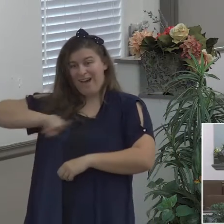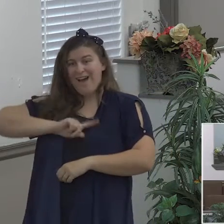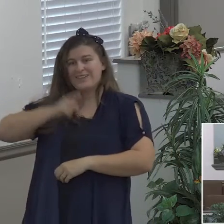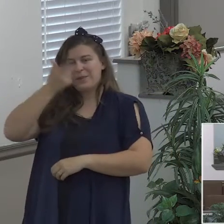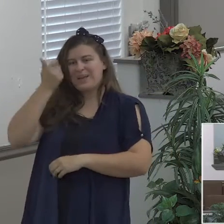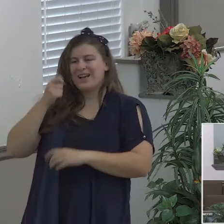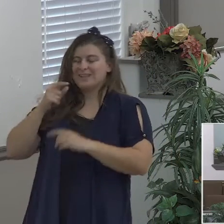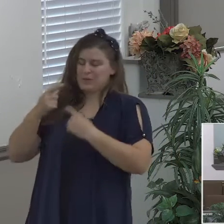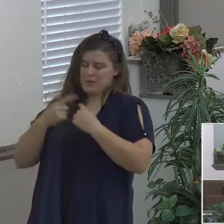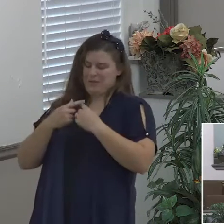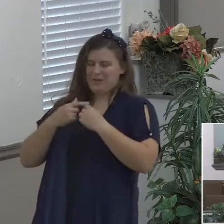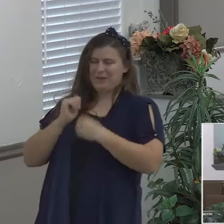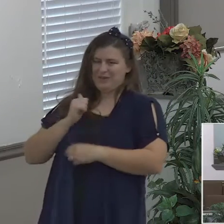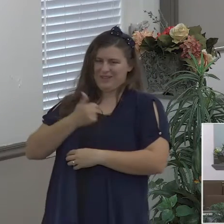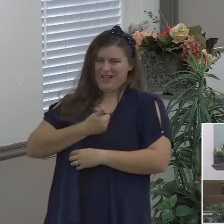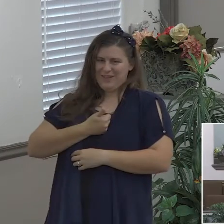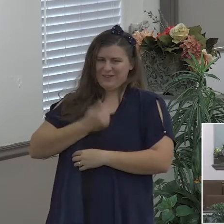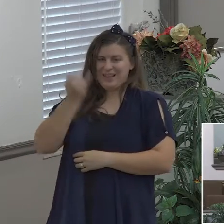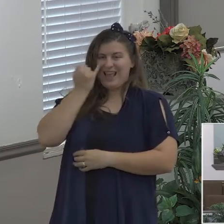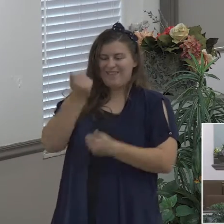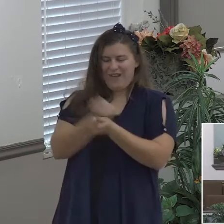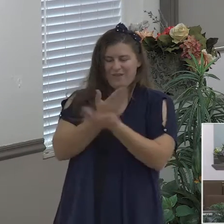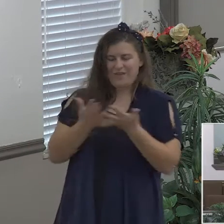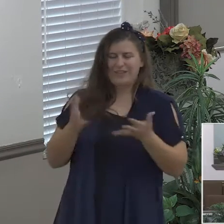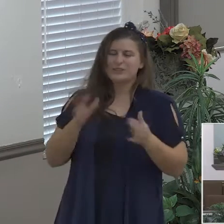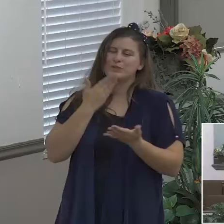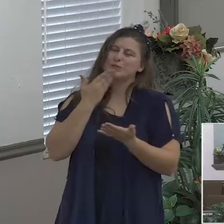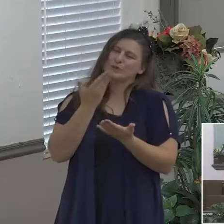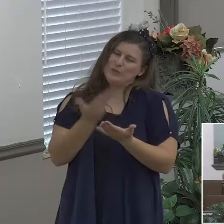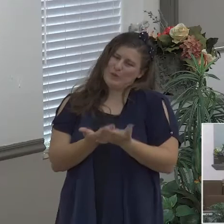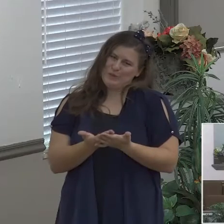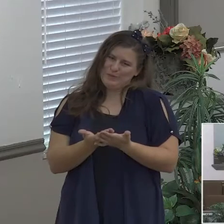because that's when the prayer life begins to slip